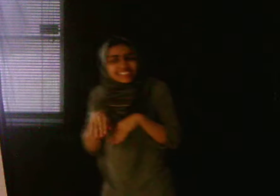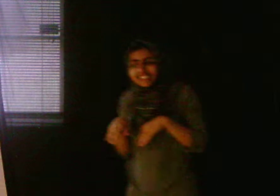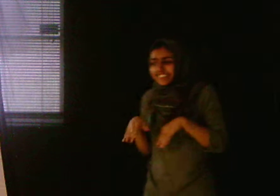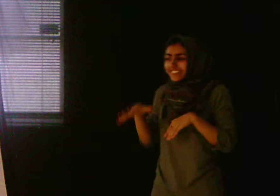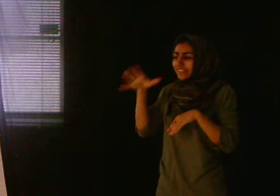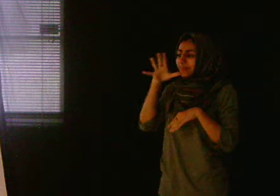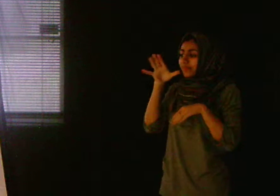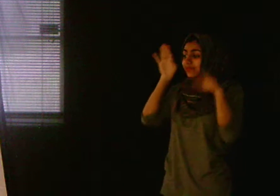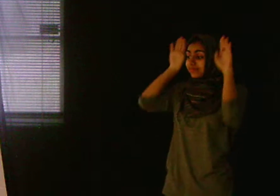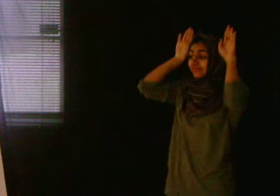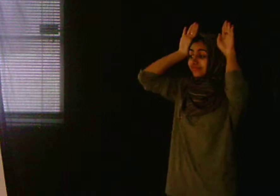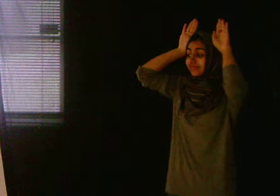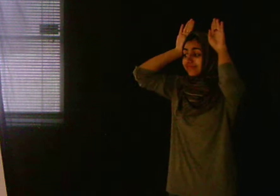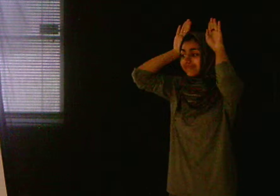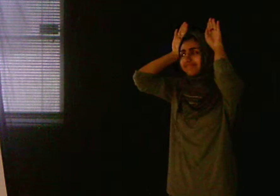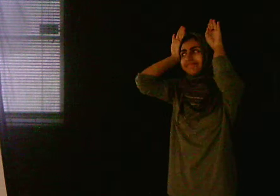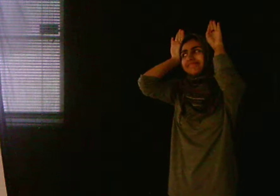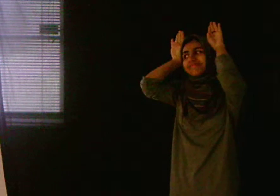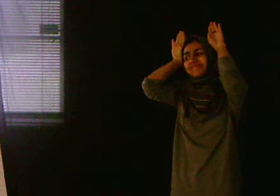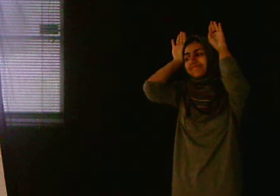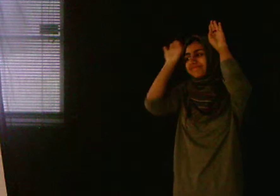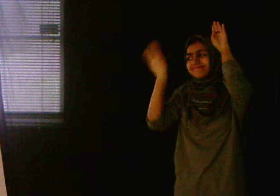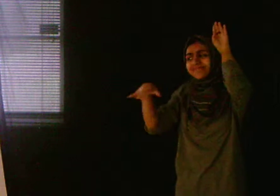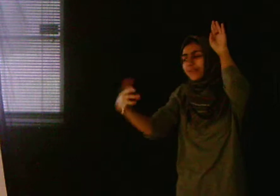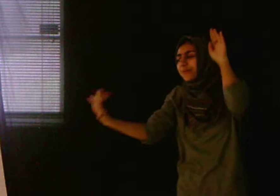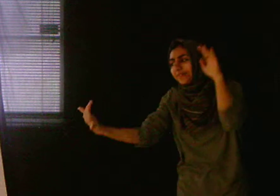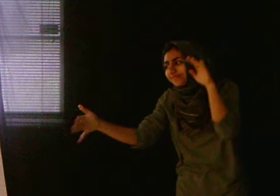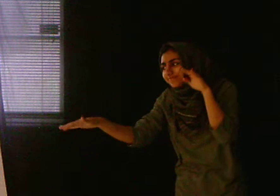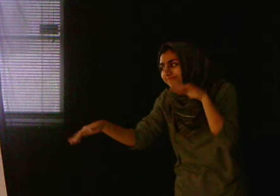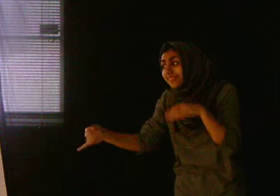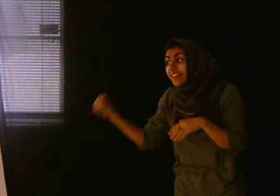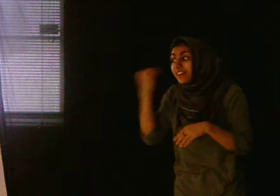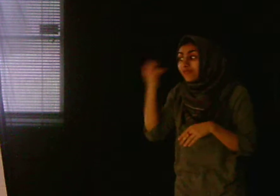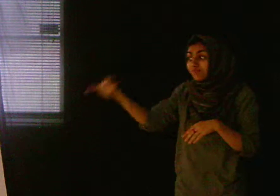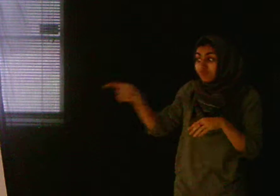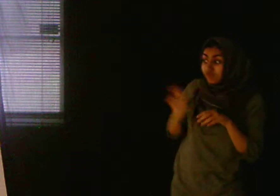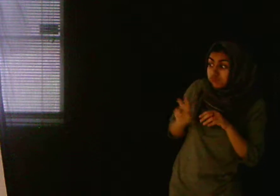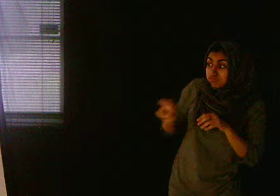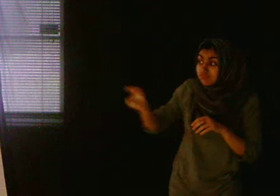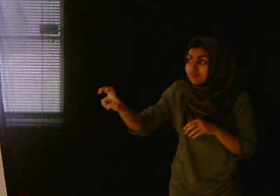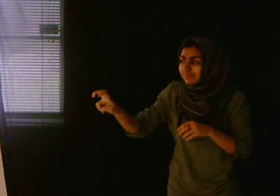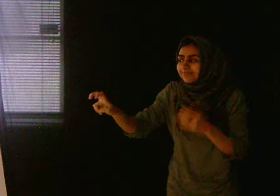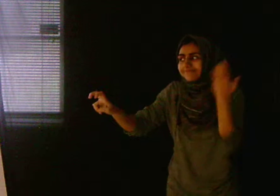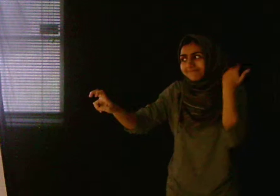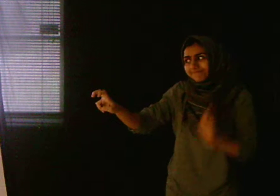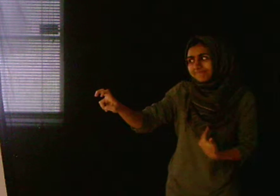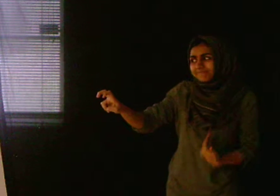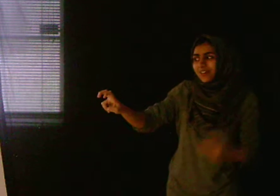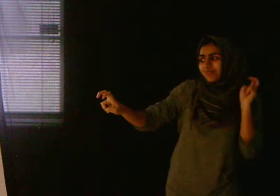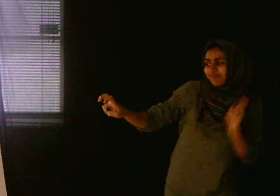If you run away, he's going to say something. I will run out.